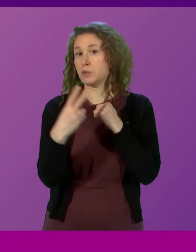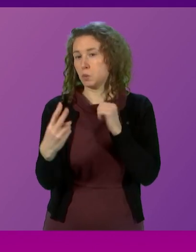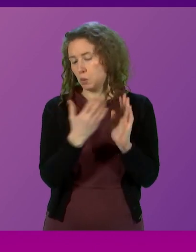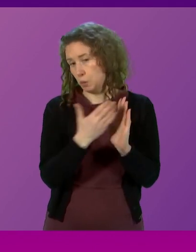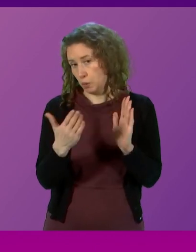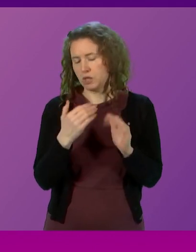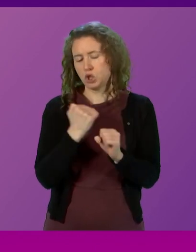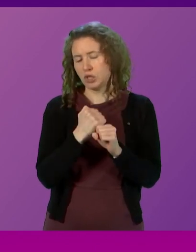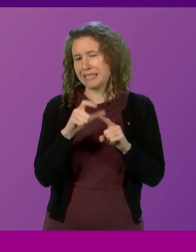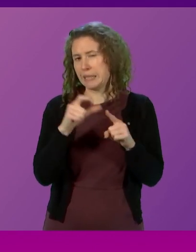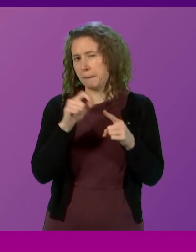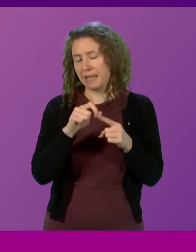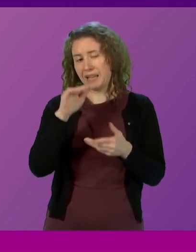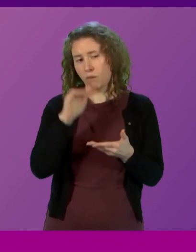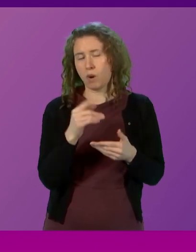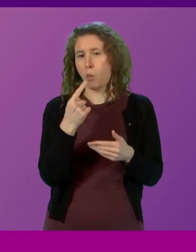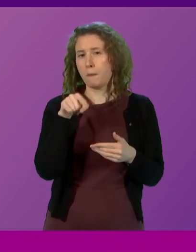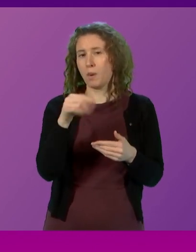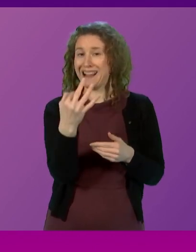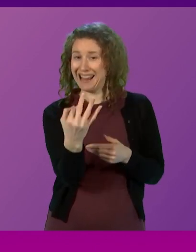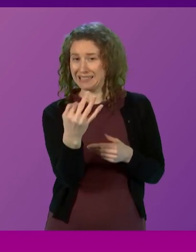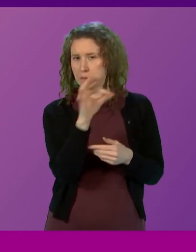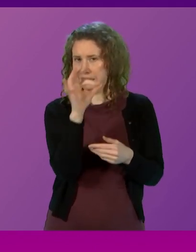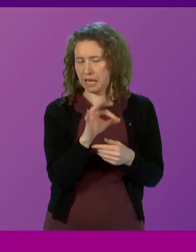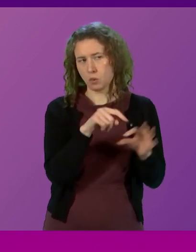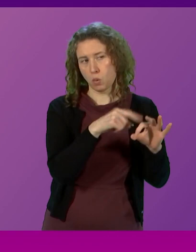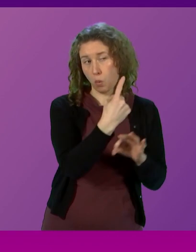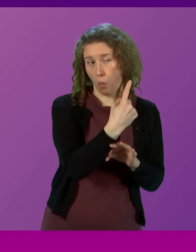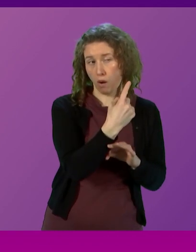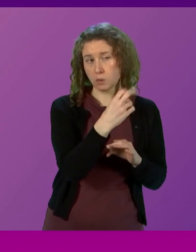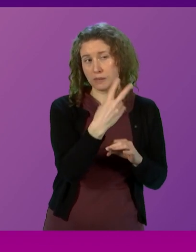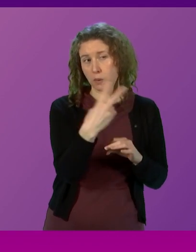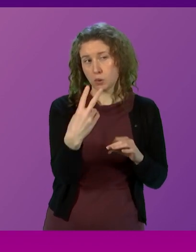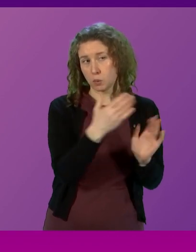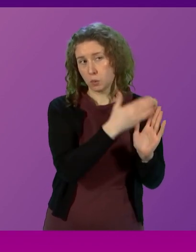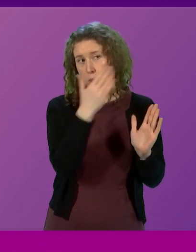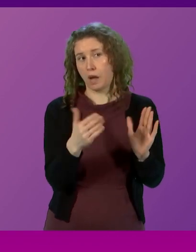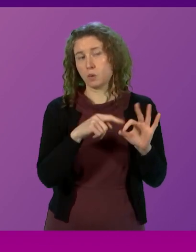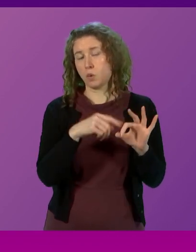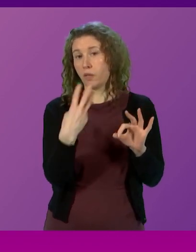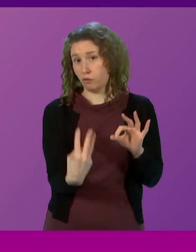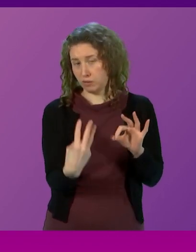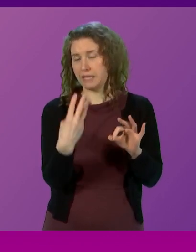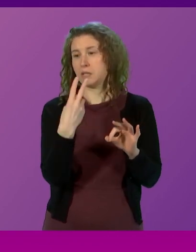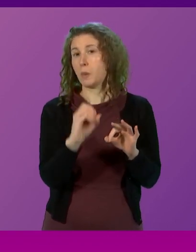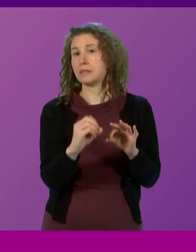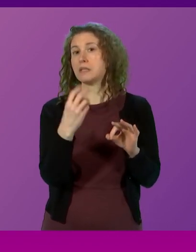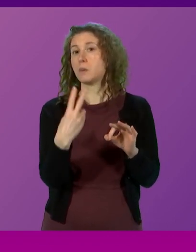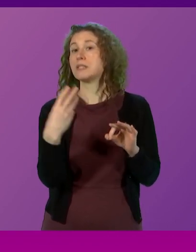with GDP falling 1.8% between Q1 2022 and Q3 2023.